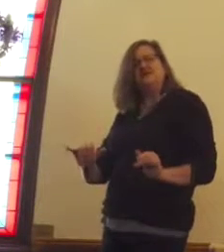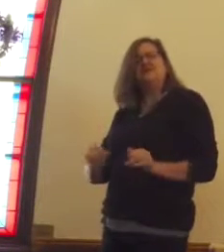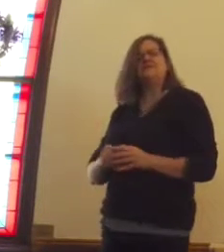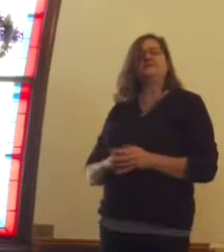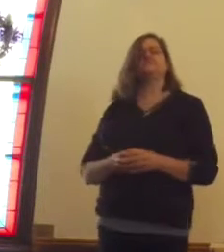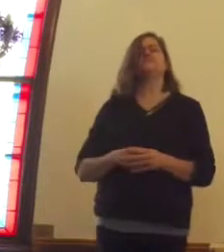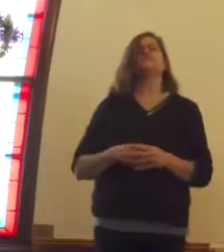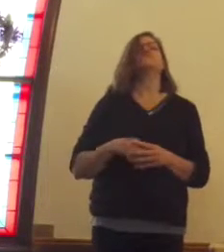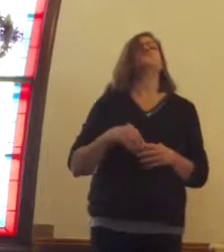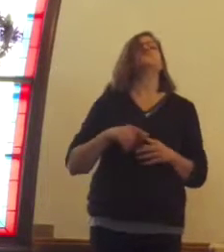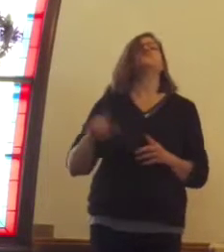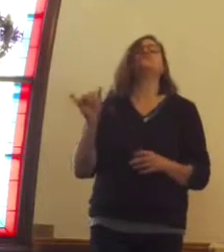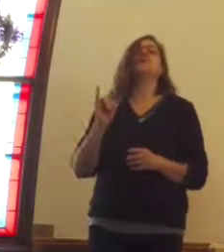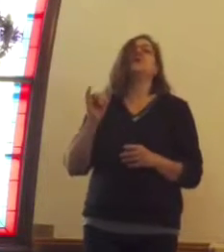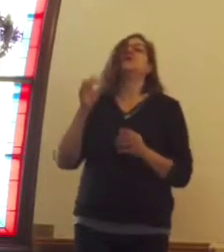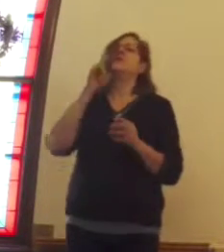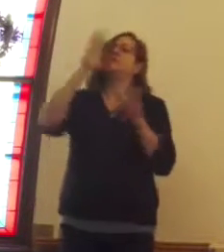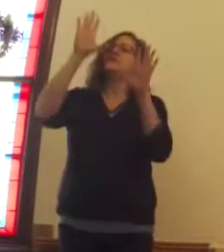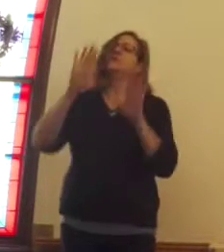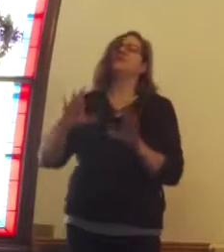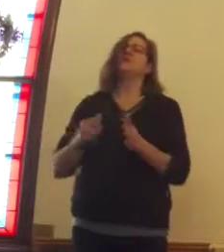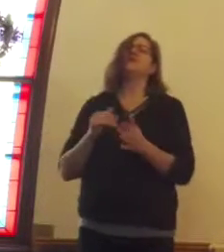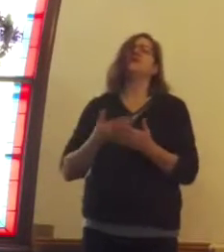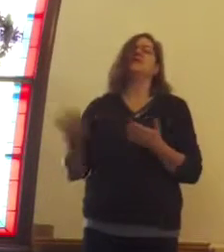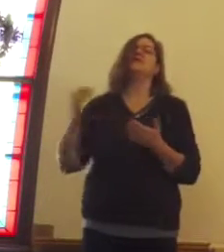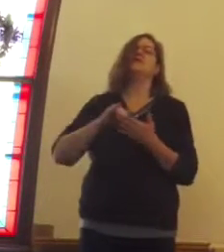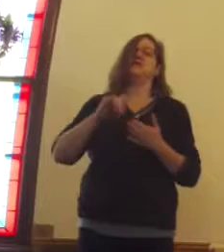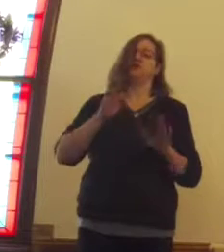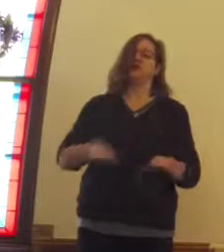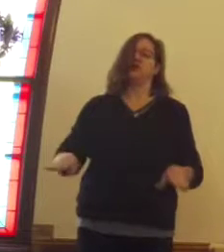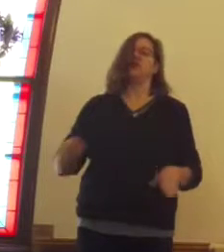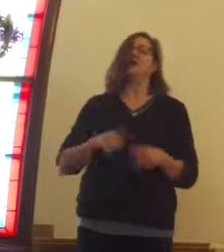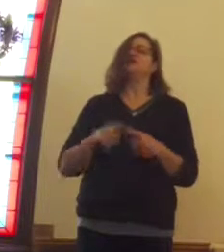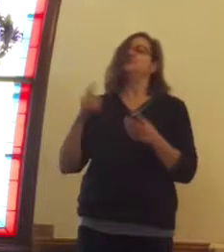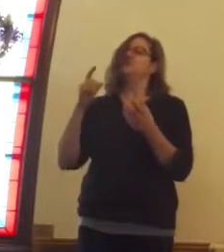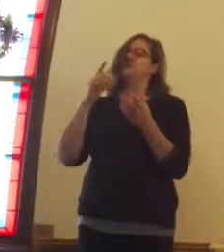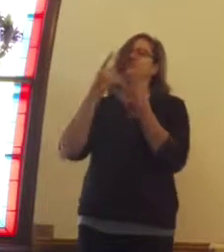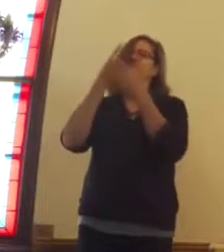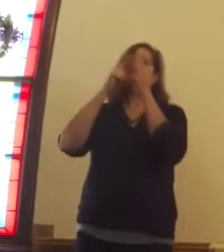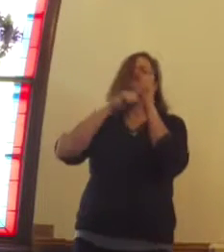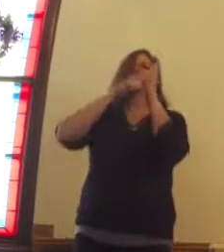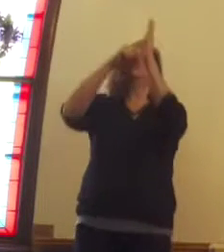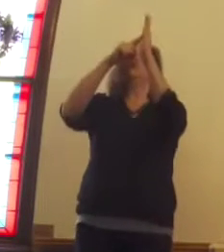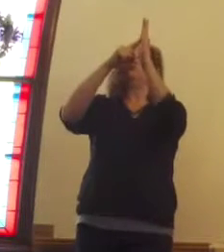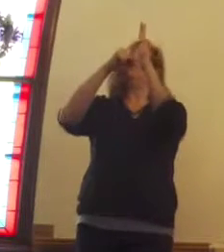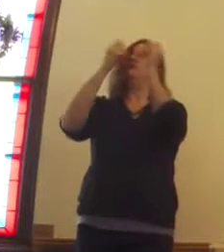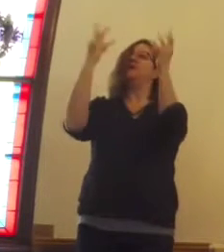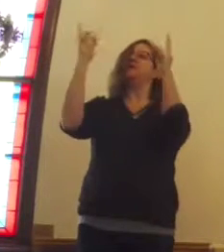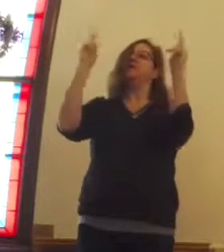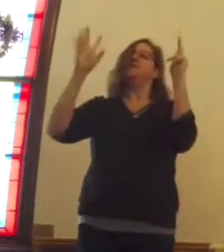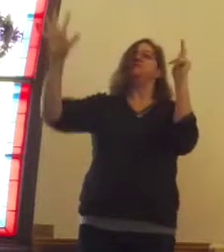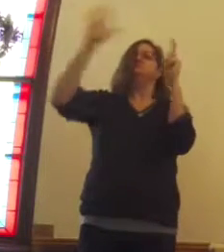Let alone the great things that this child was about to bring to so many people throughout the world.